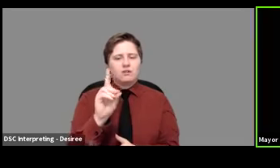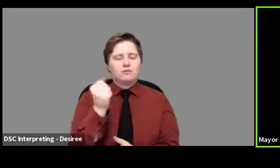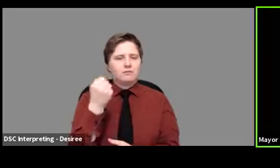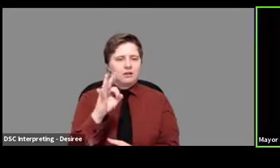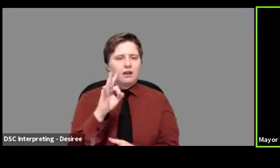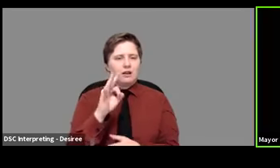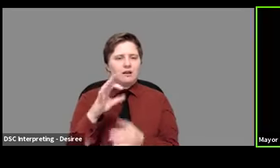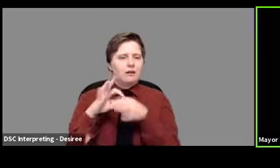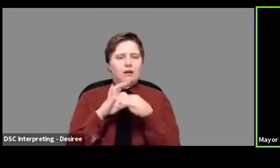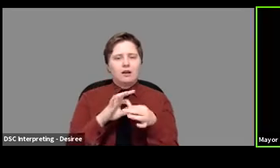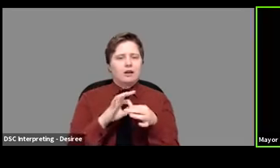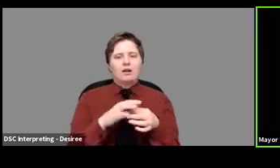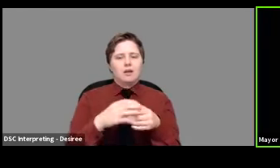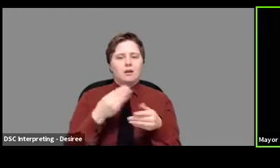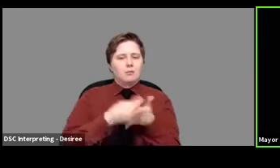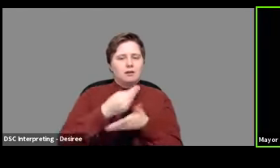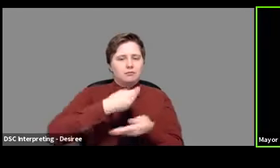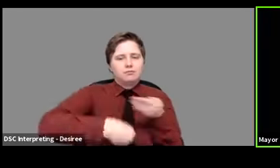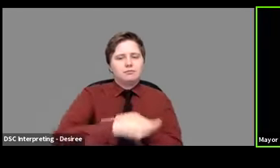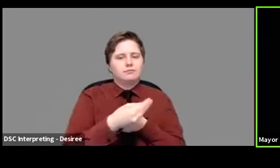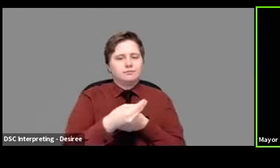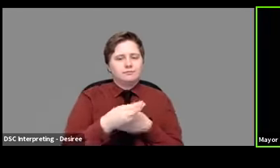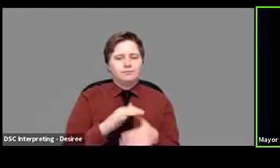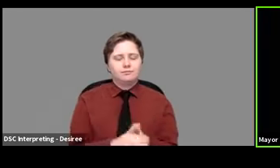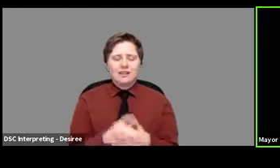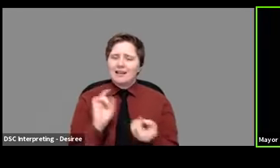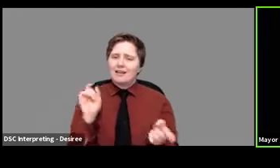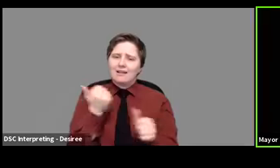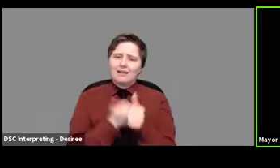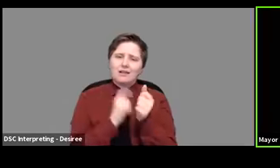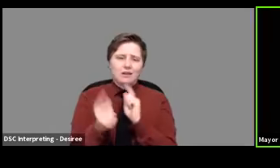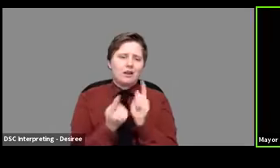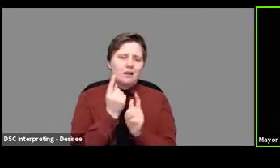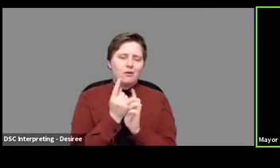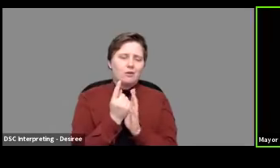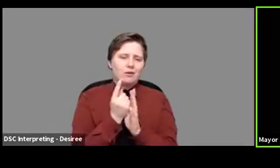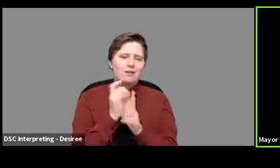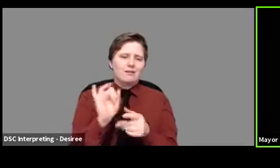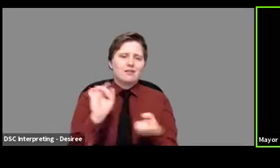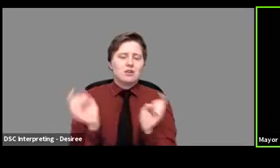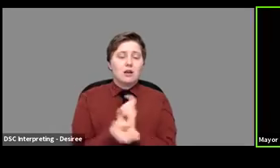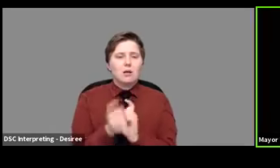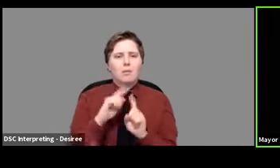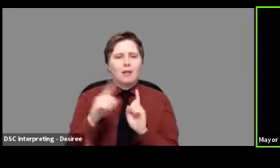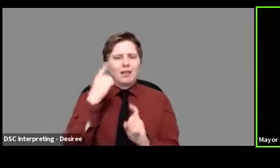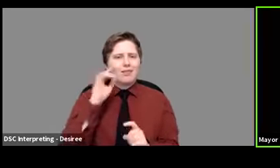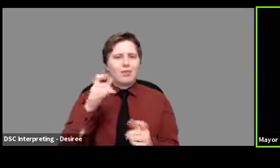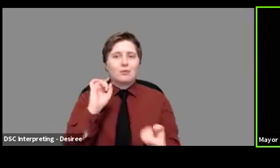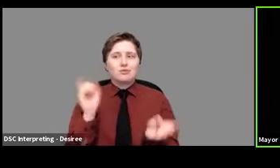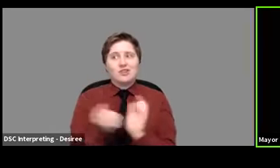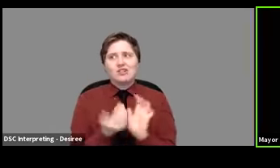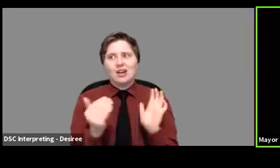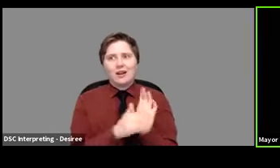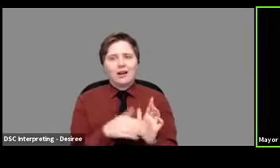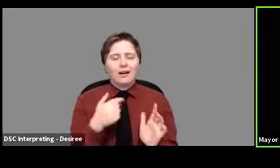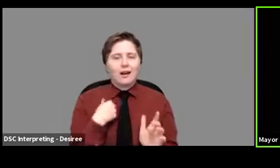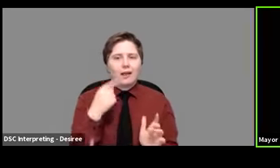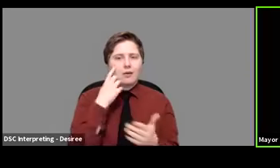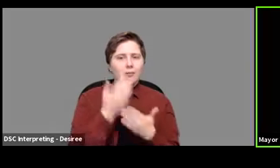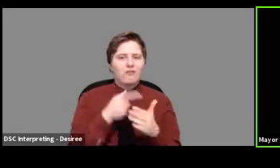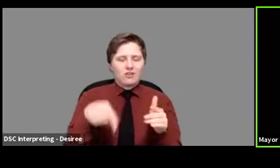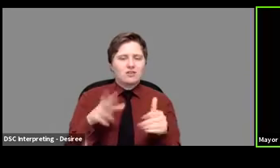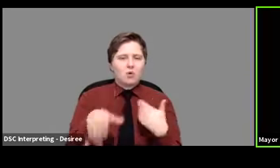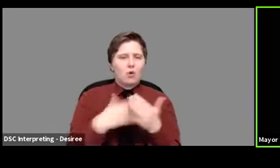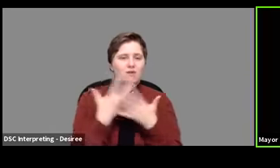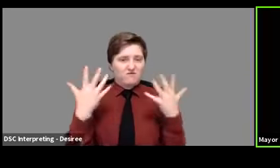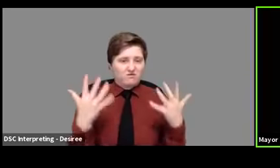reimbursements. So it changes every hour. And I, by the way, I believe that will probably change back. And I do believe before this is all